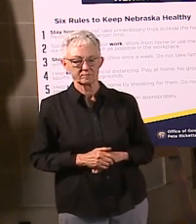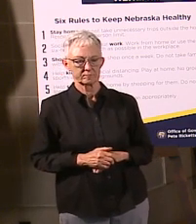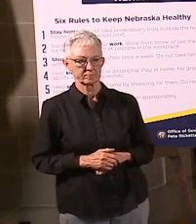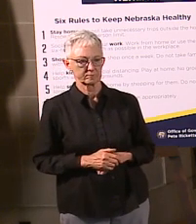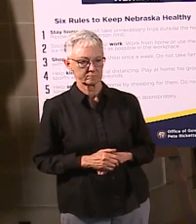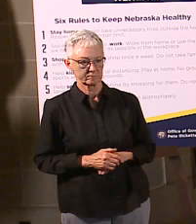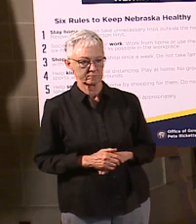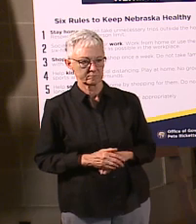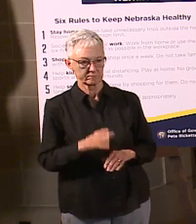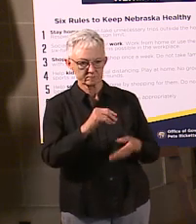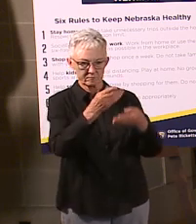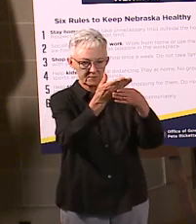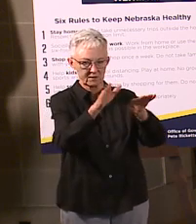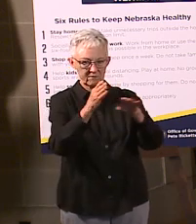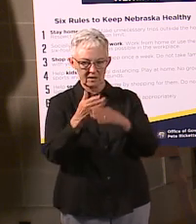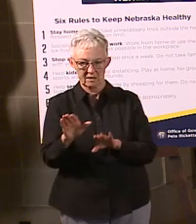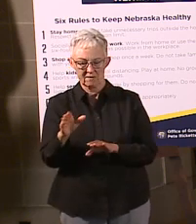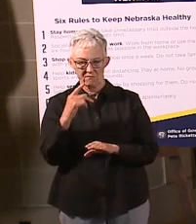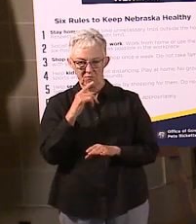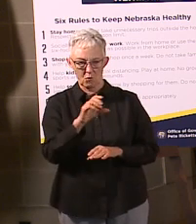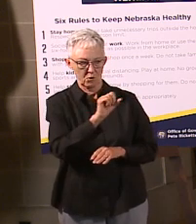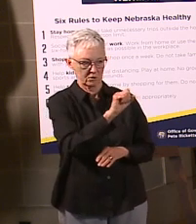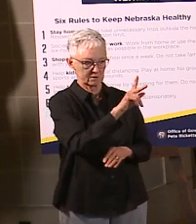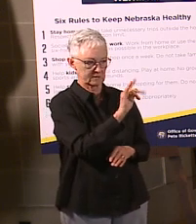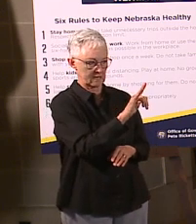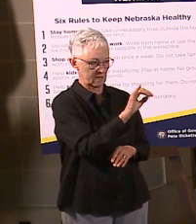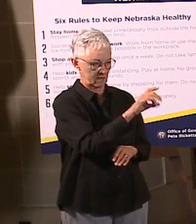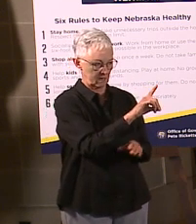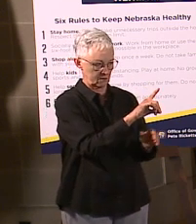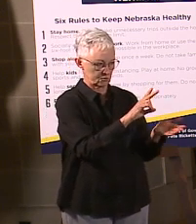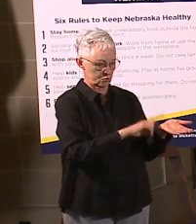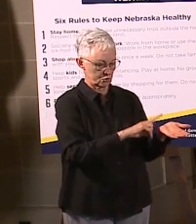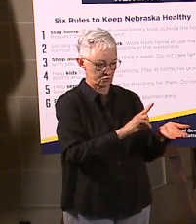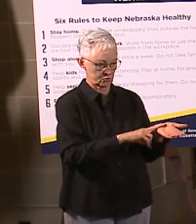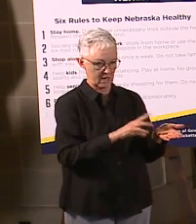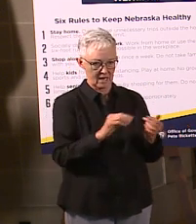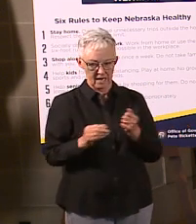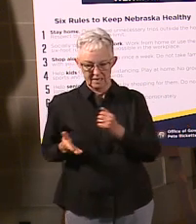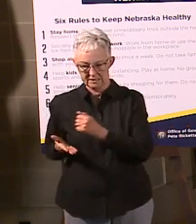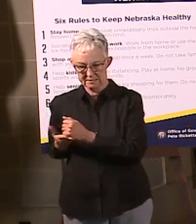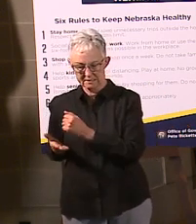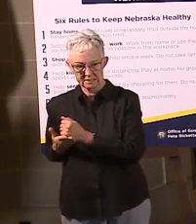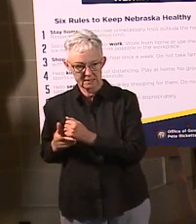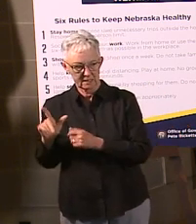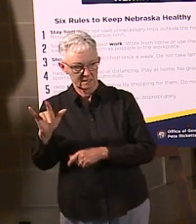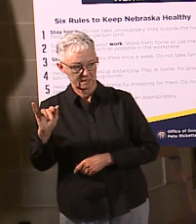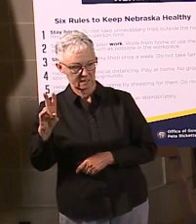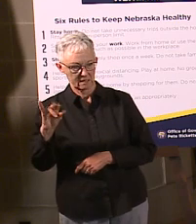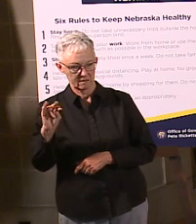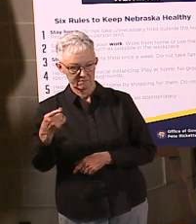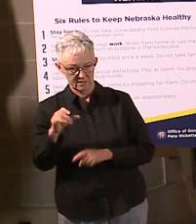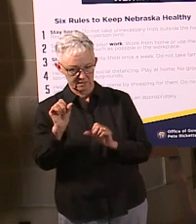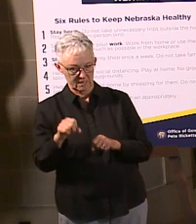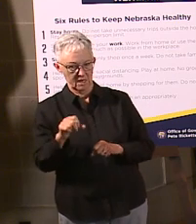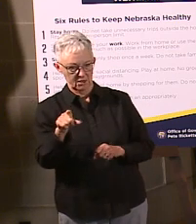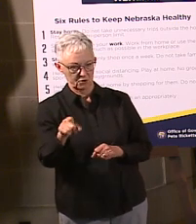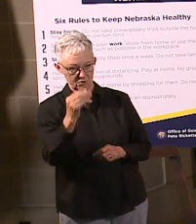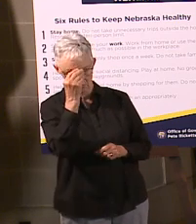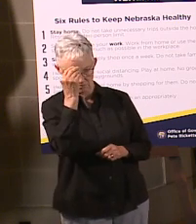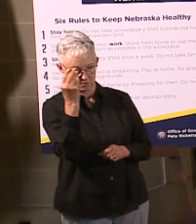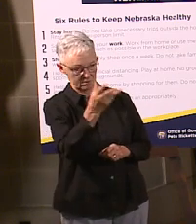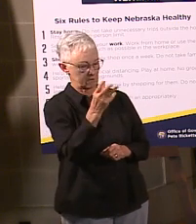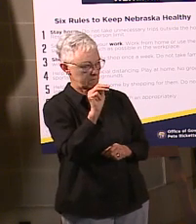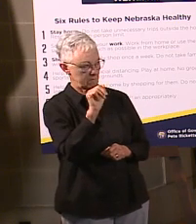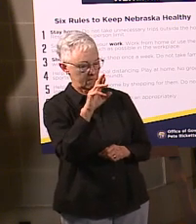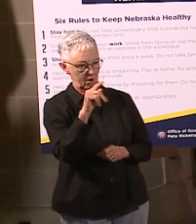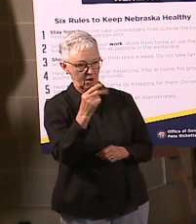that out between the skilled nursing facilities and the assisted living, Martha, Dr. Anson, can you just get back to Martha with regard to the breakout